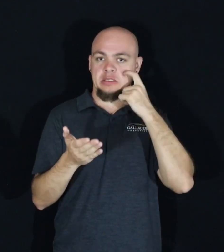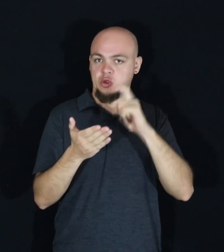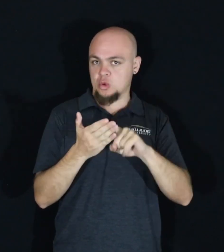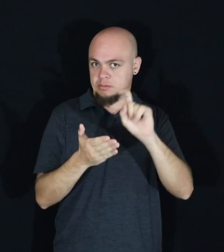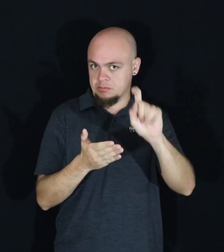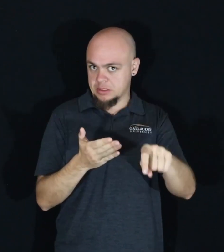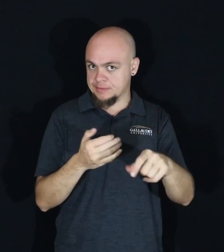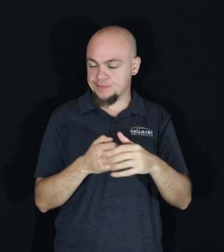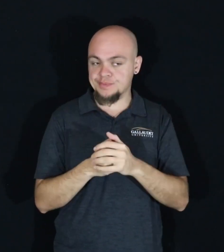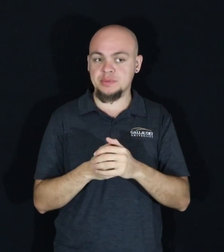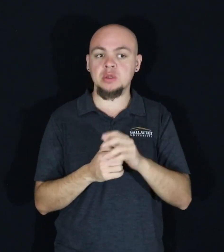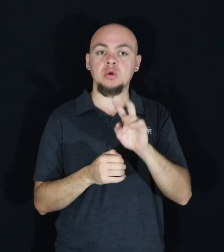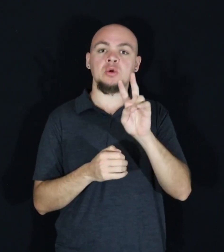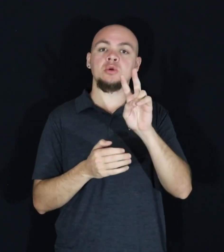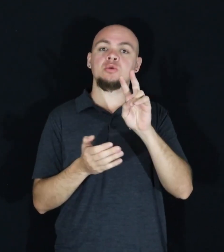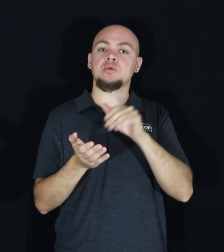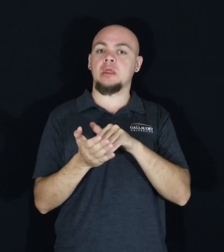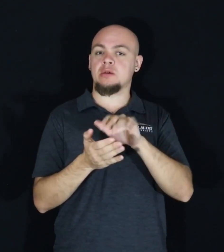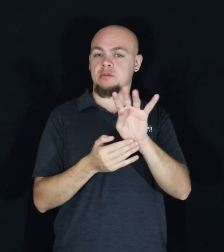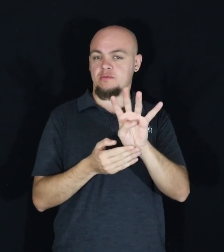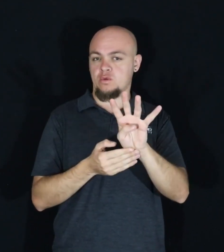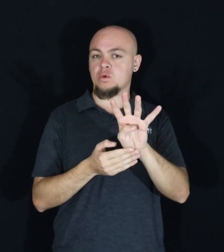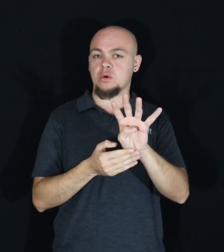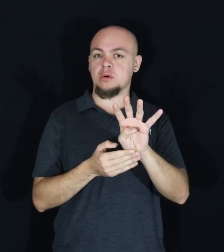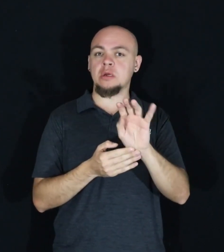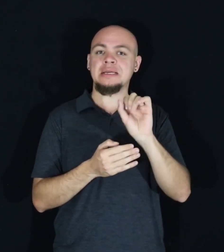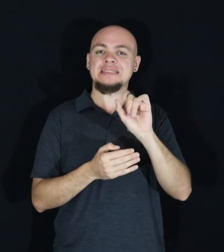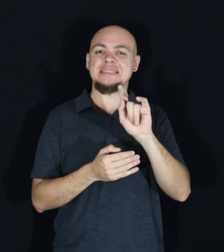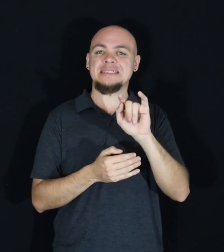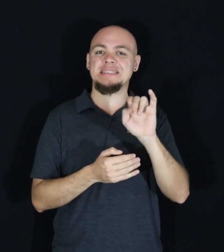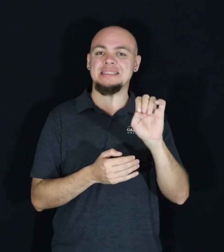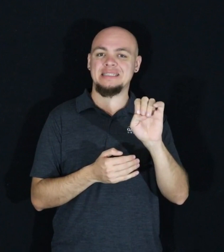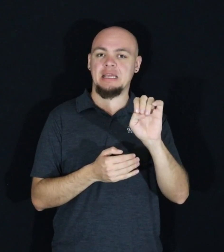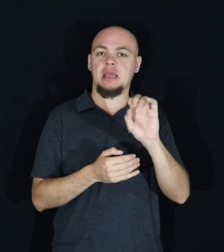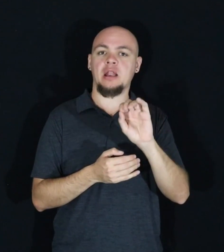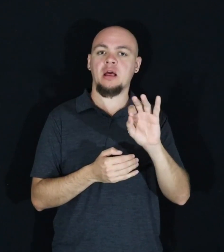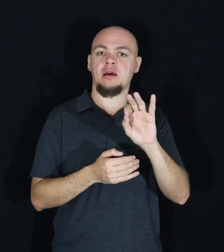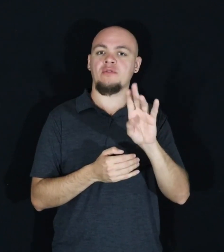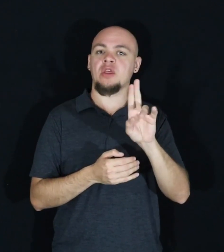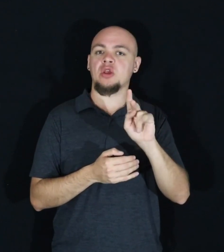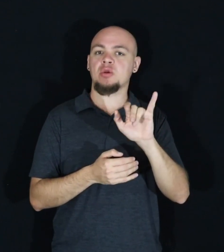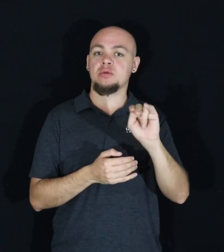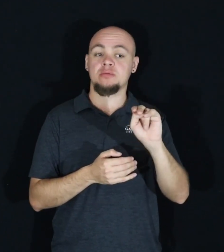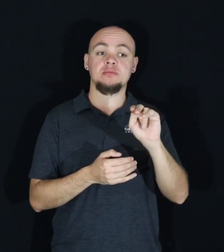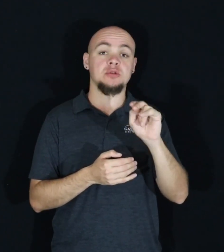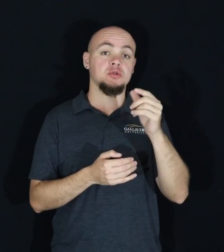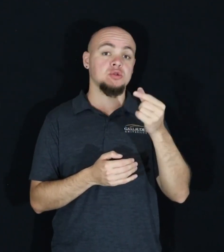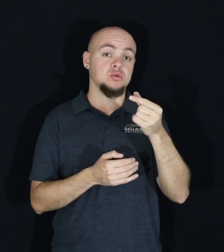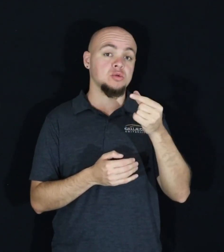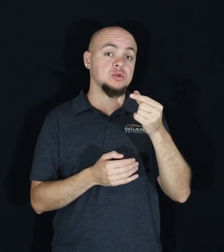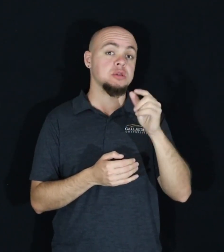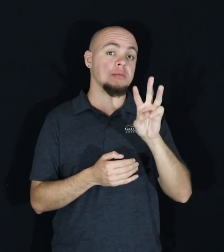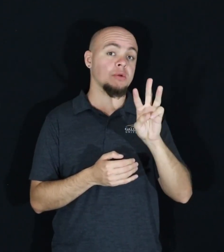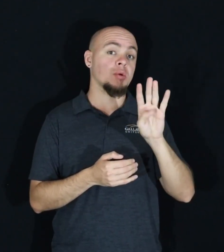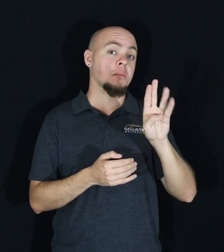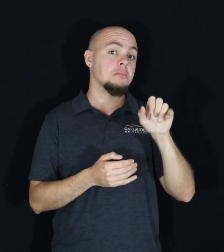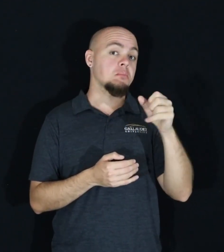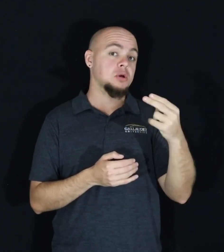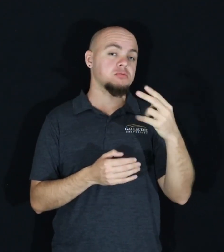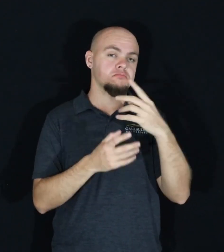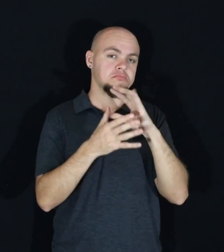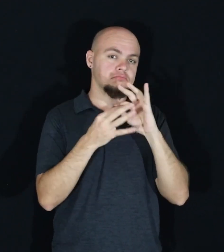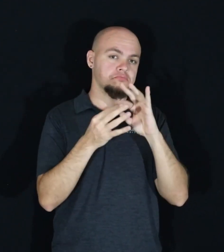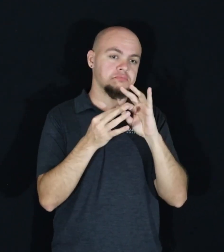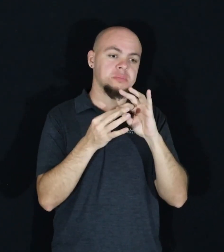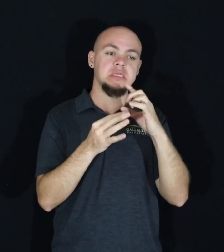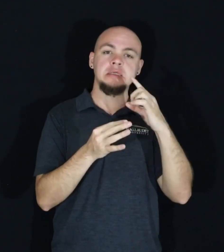In its 2004 State of the Union address, President George W. Bush said this, We know